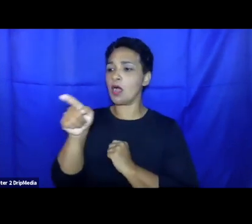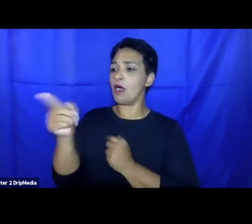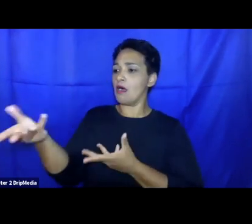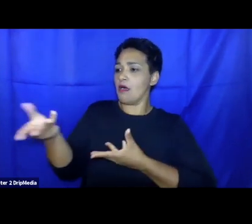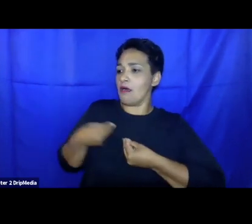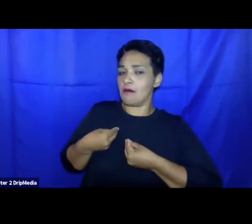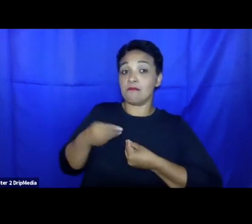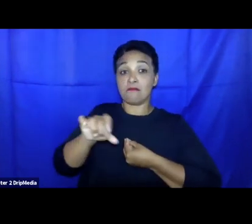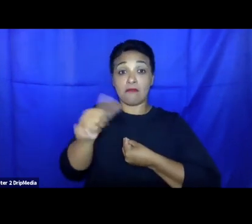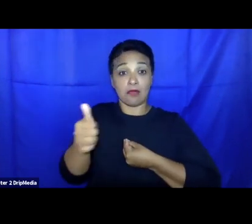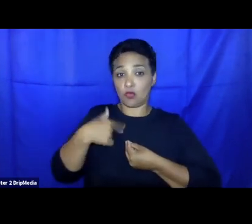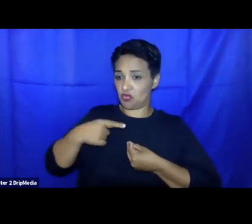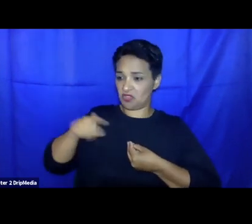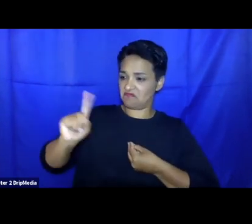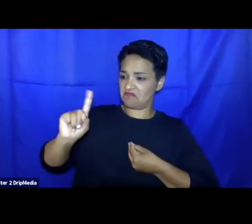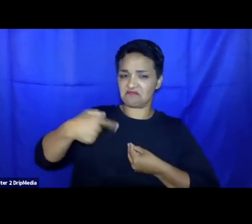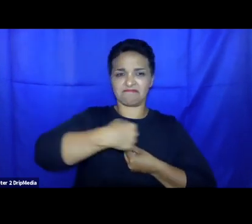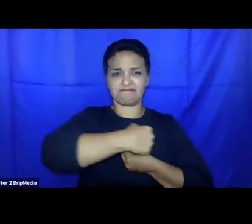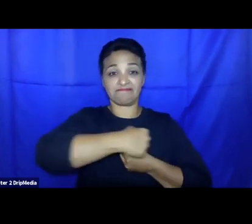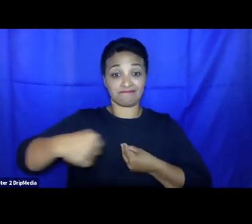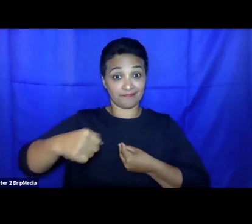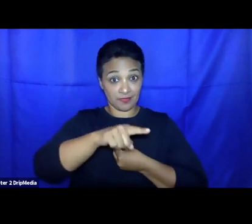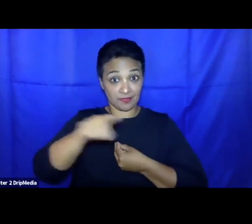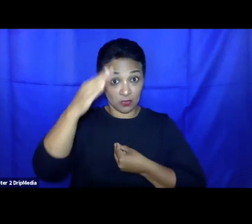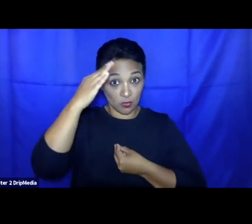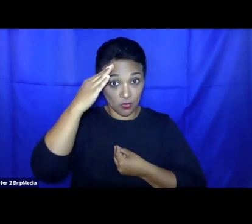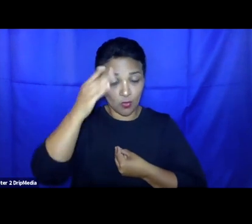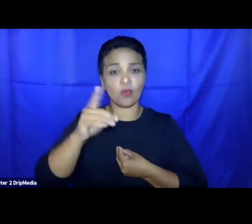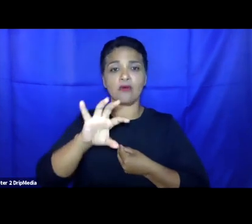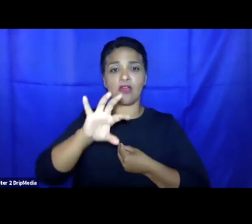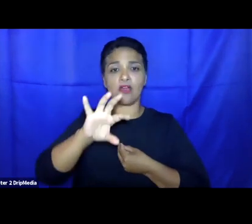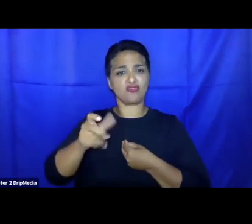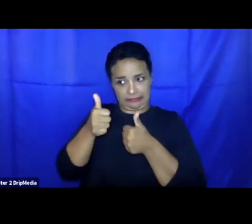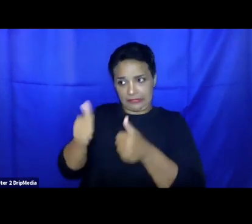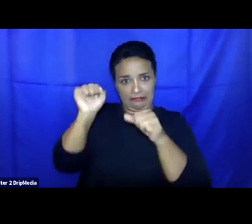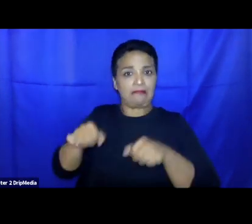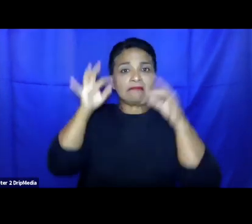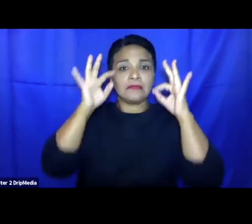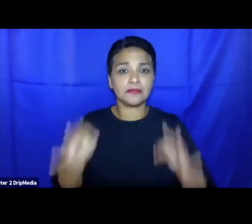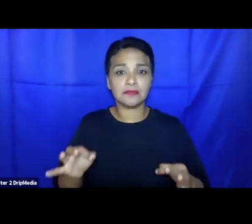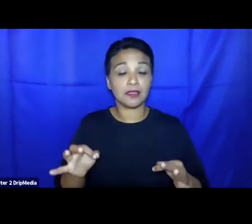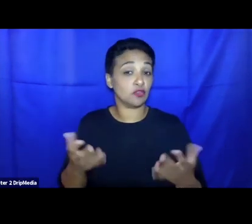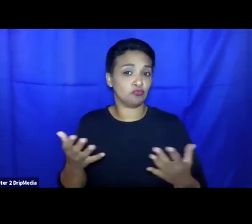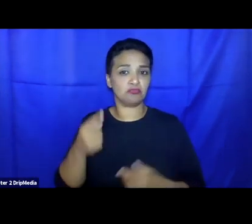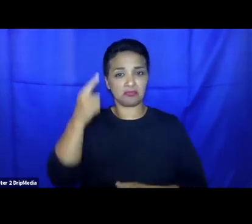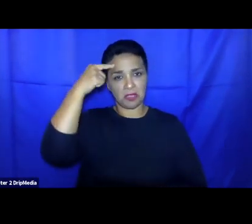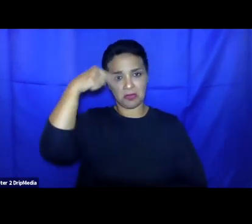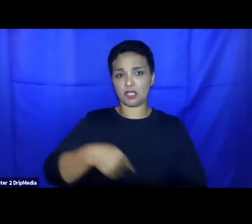that resettlement, as I'm sure you're all aware, is entirely discretionary and that siphon can be turned on or off at any time by countries.